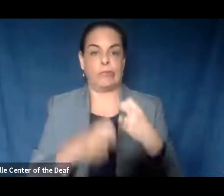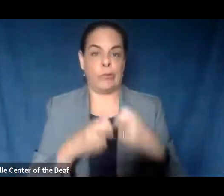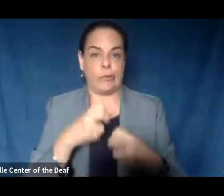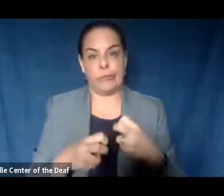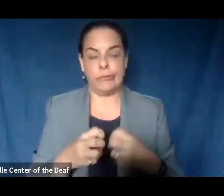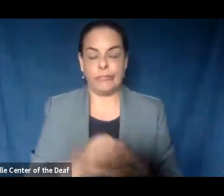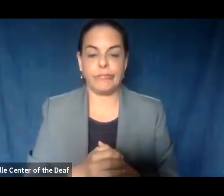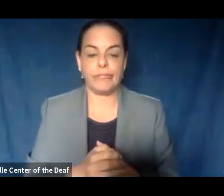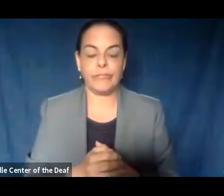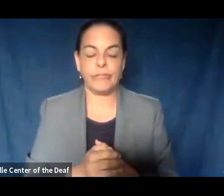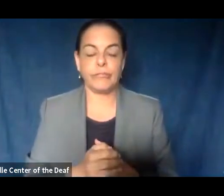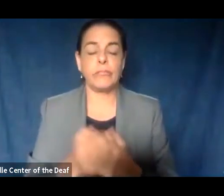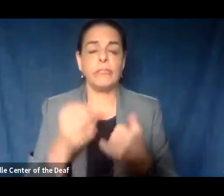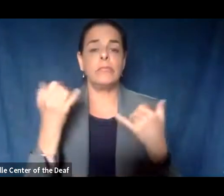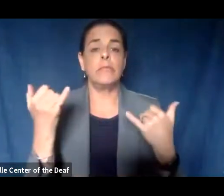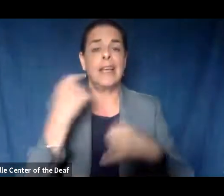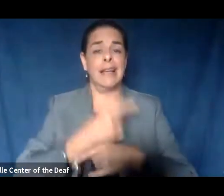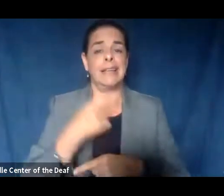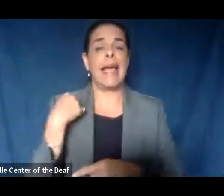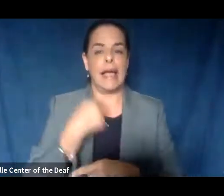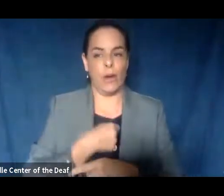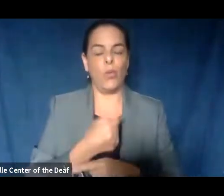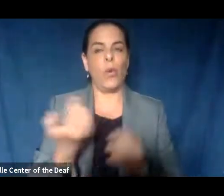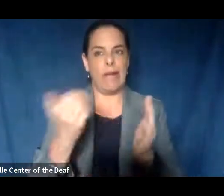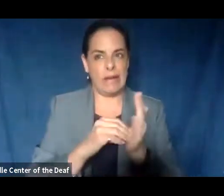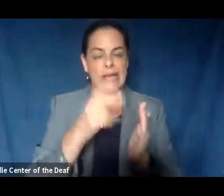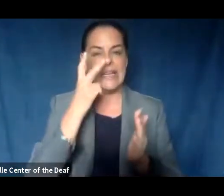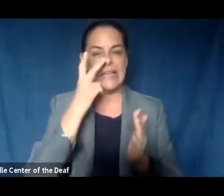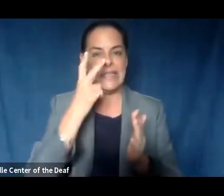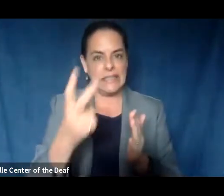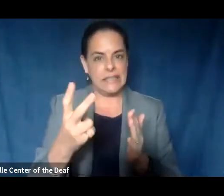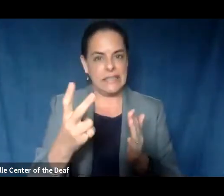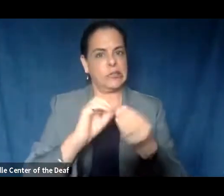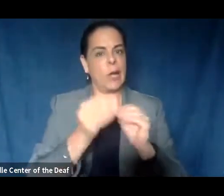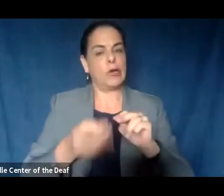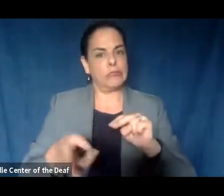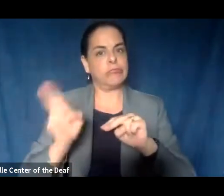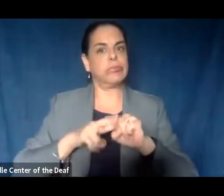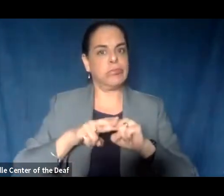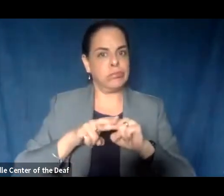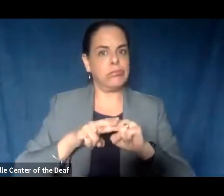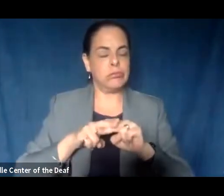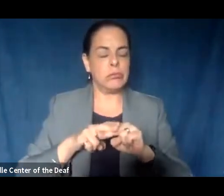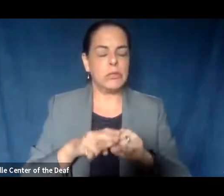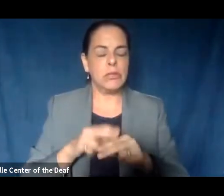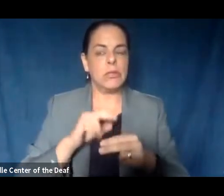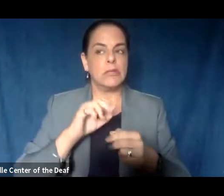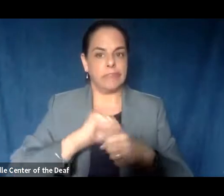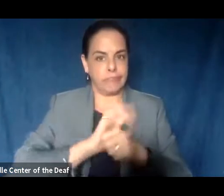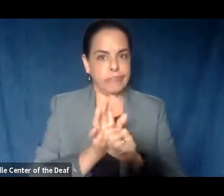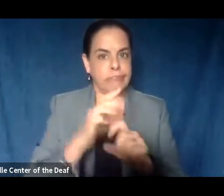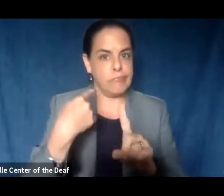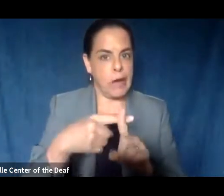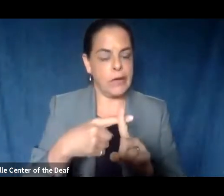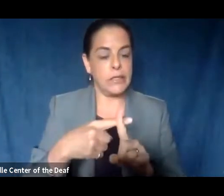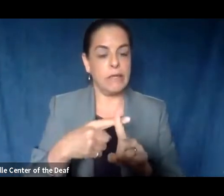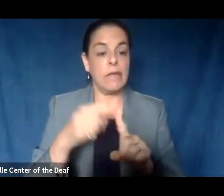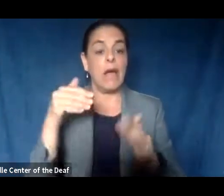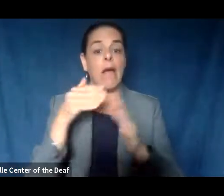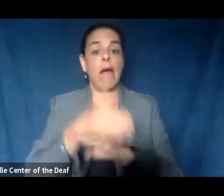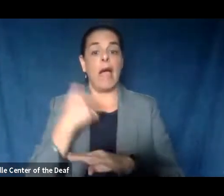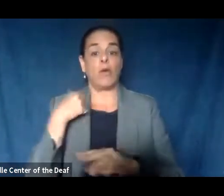Again, today, we are seeing a statistically significant increase in cases. After further reviewing the data,